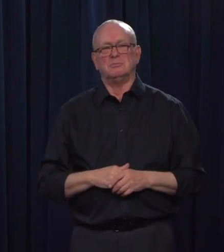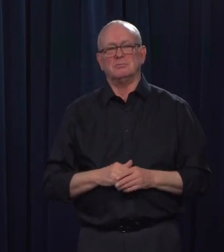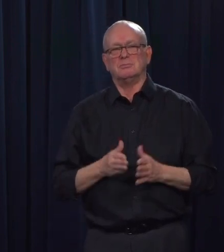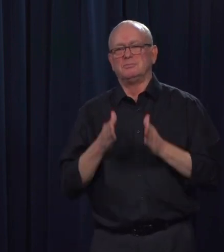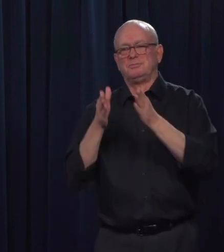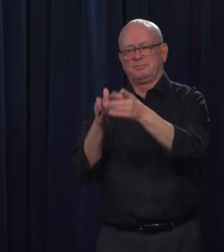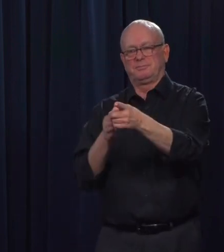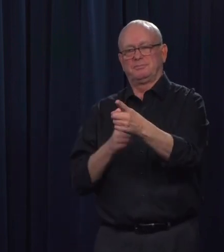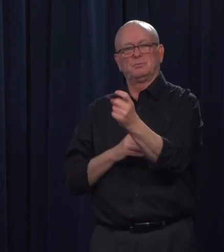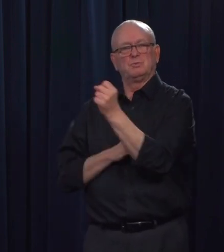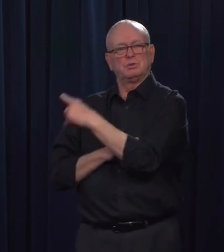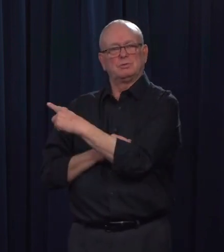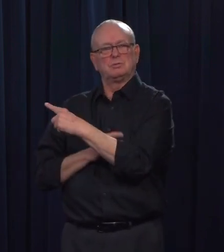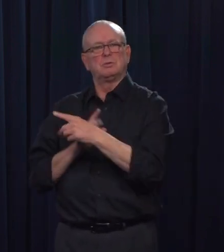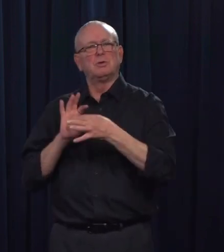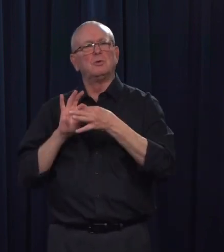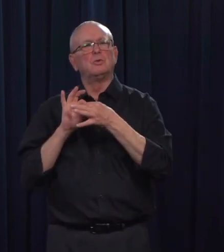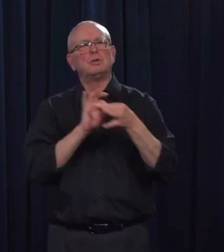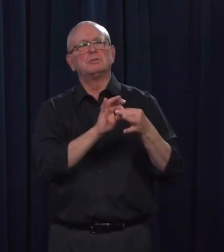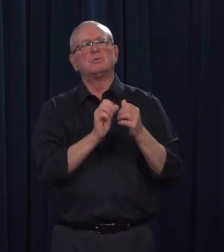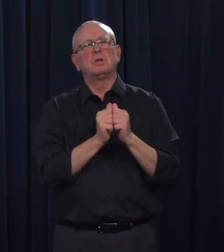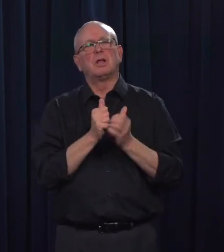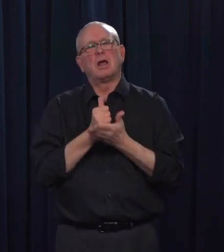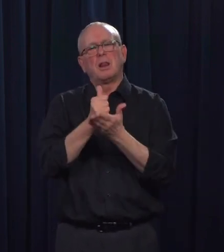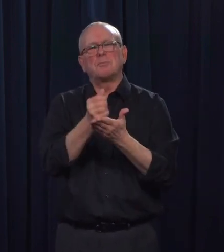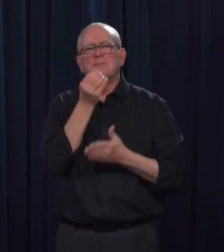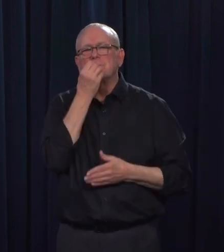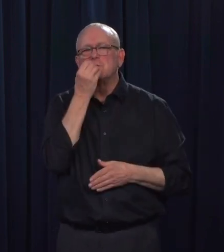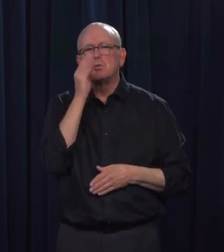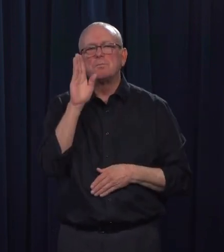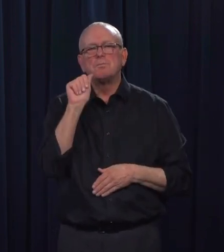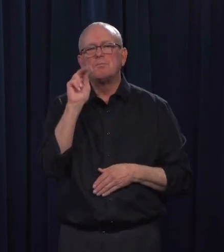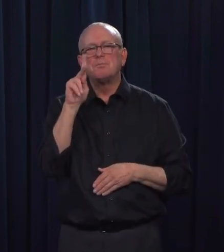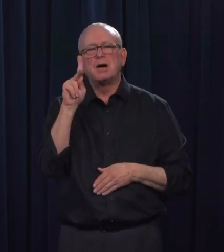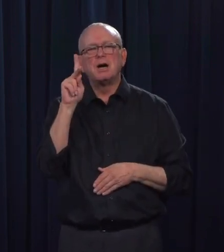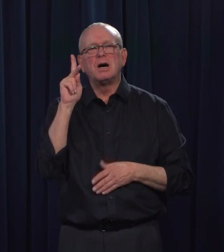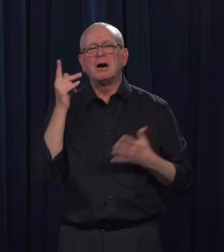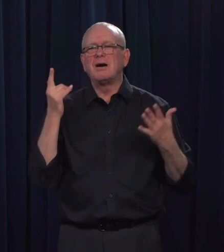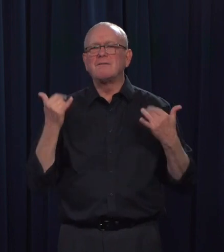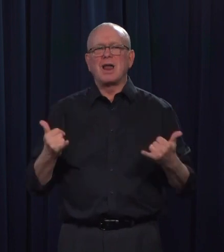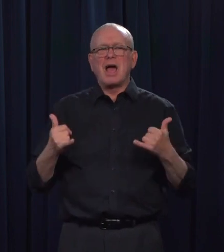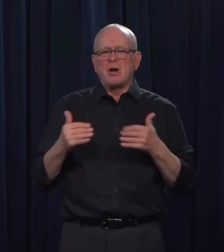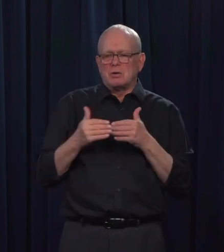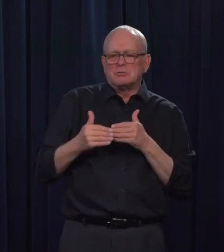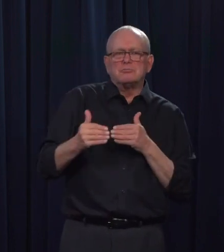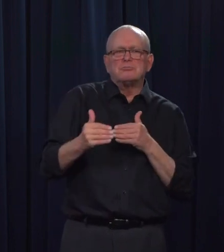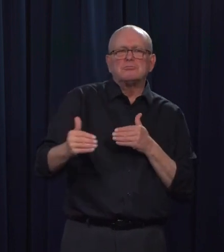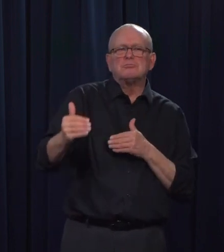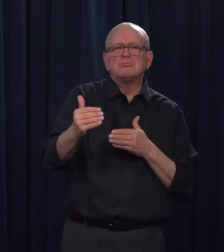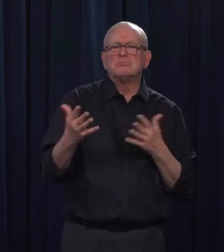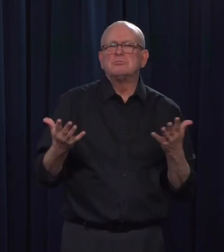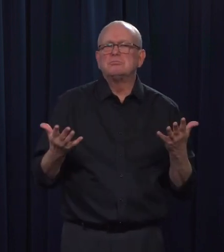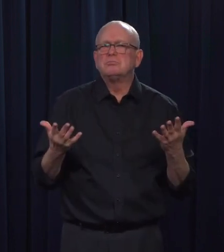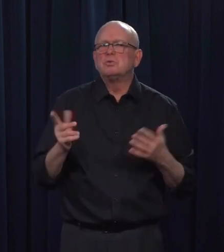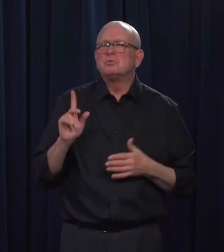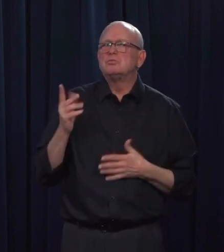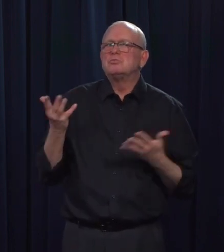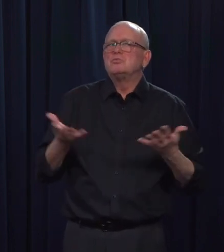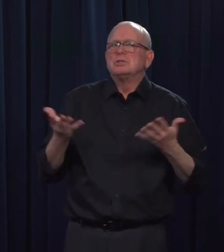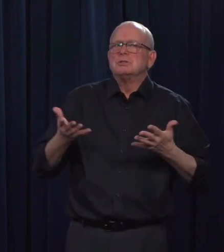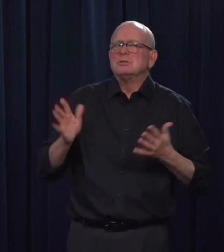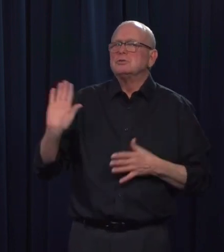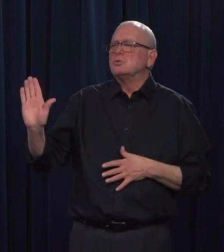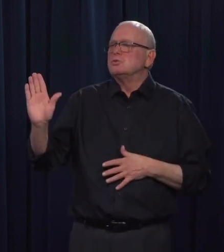long term. What are you looking at doing and does that include directly getting food to them? Yes, it's something that, whether it's a financial